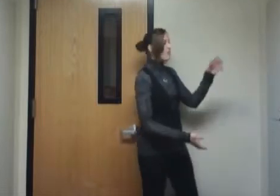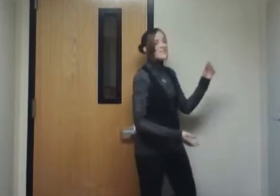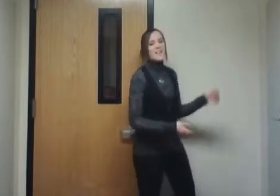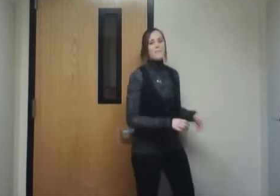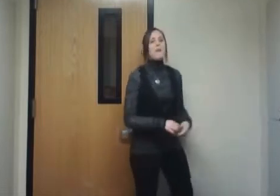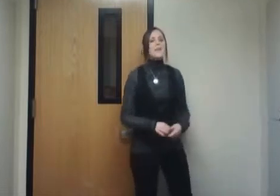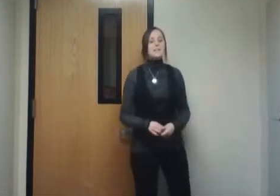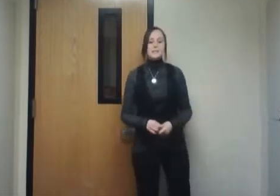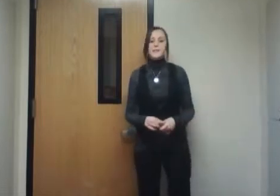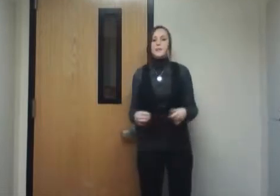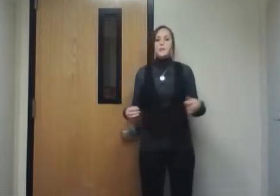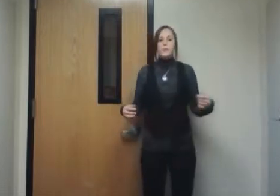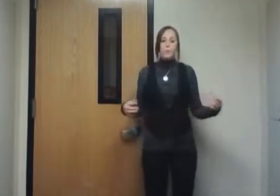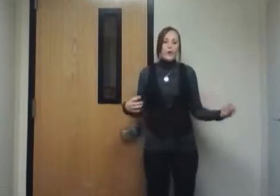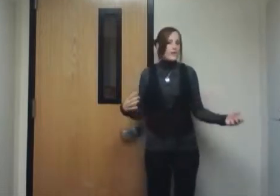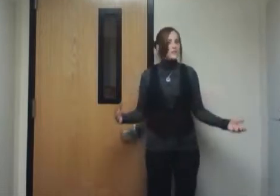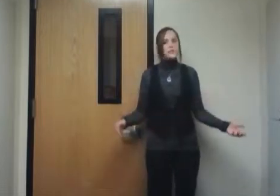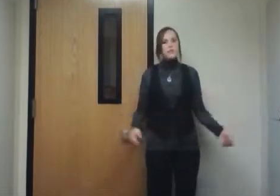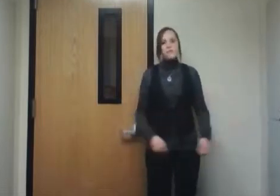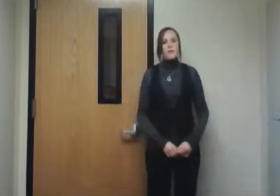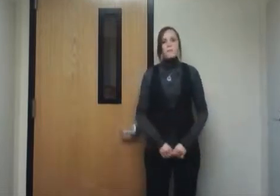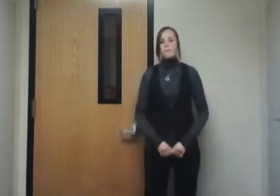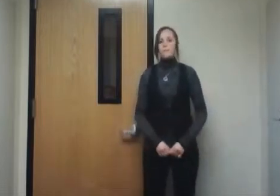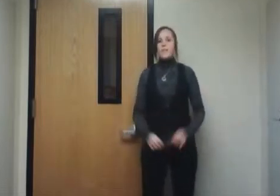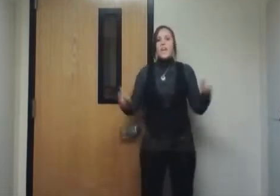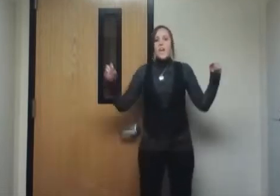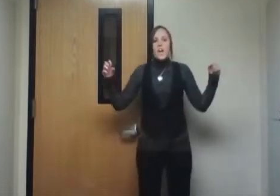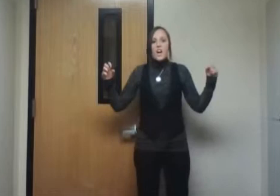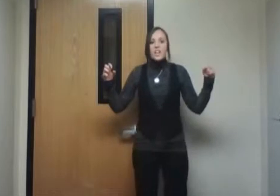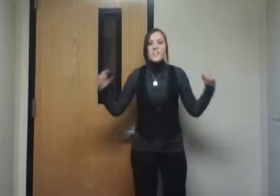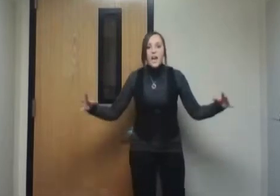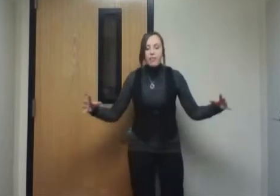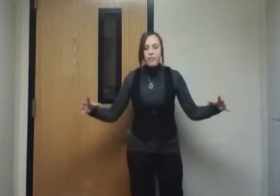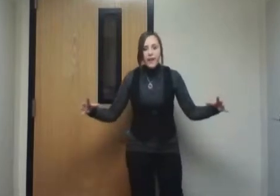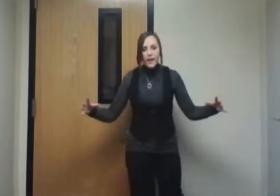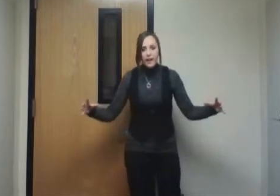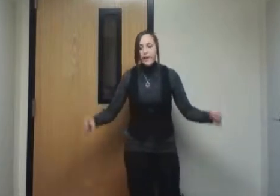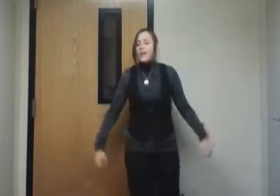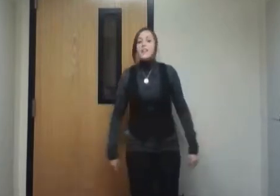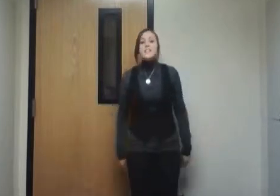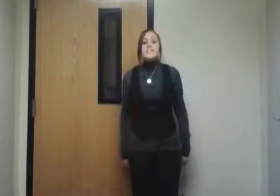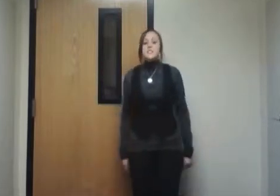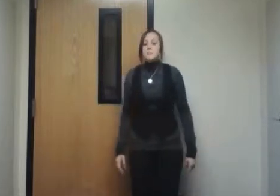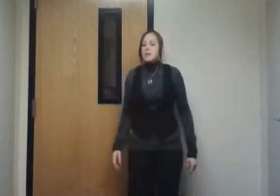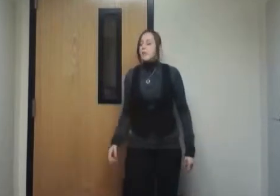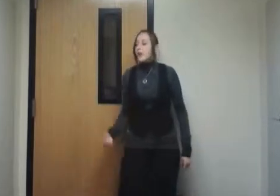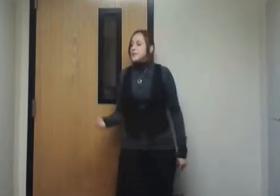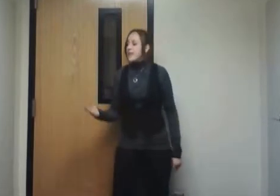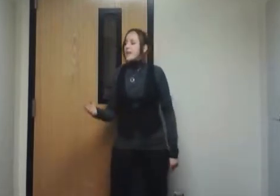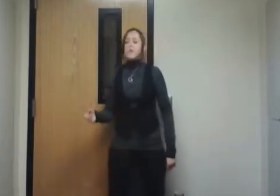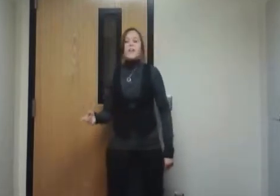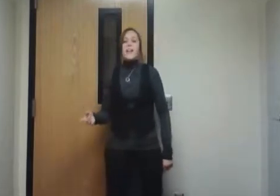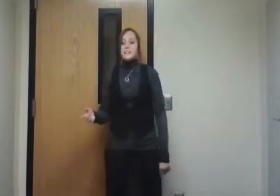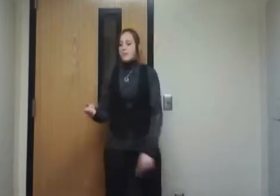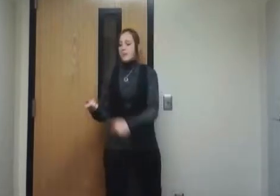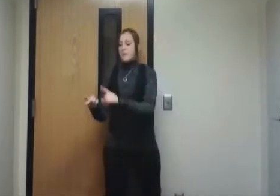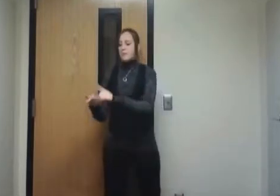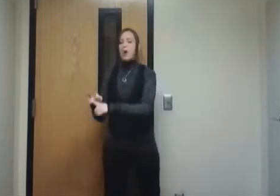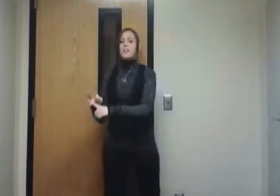with a stack of pennies. What can you do with them? Nothing! Like CGP Grey said, you can't spend them in parking